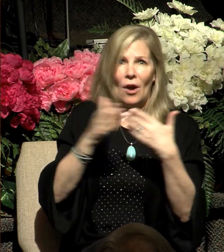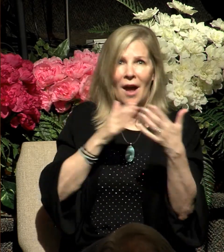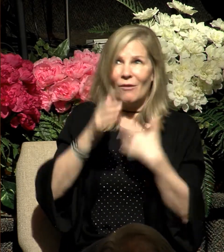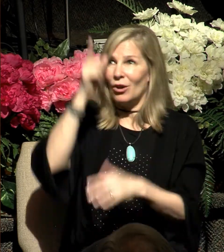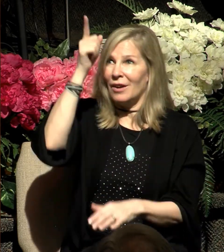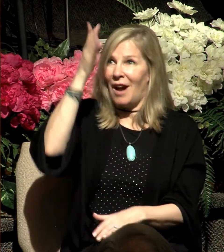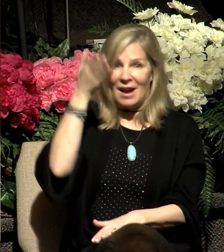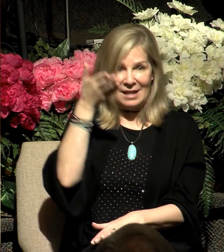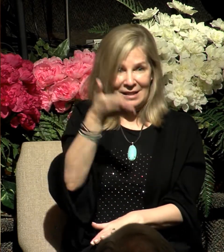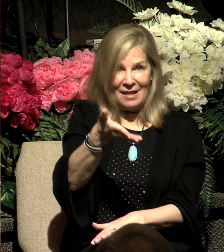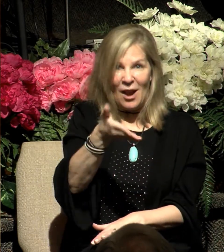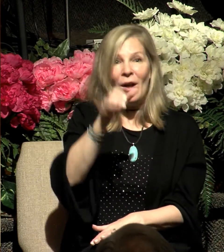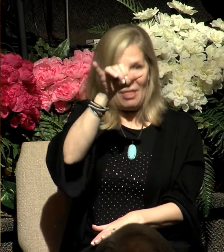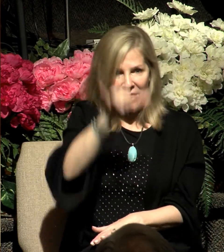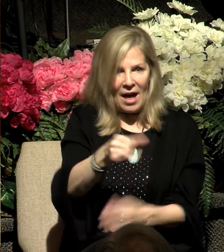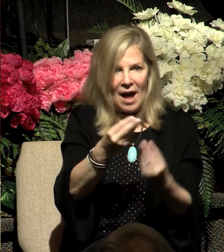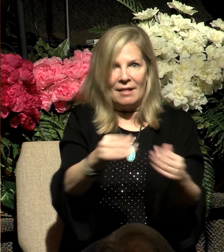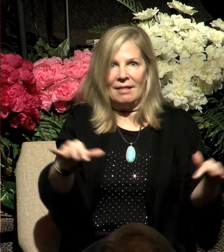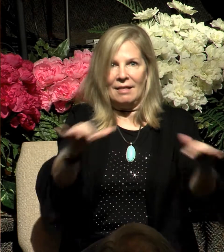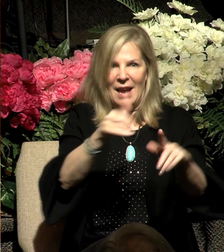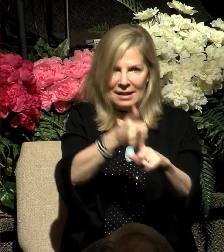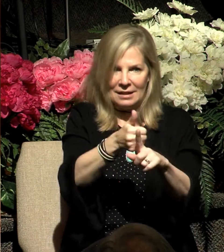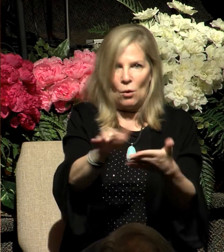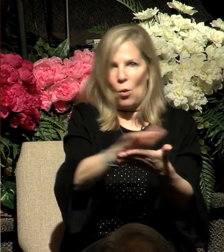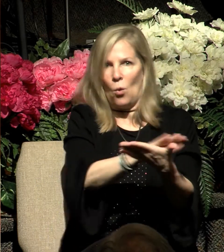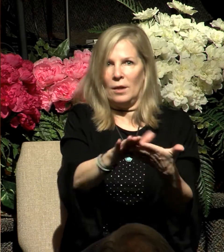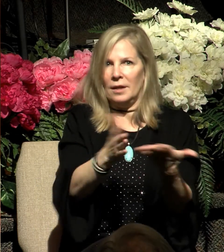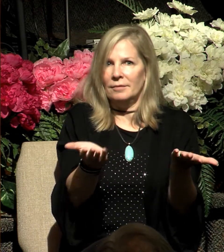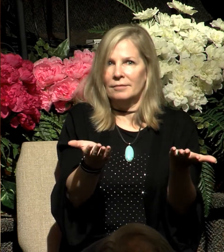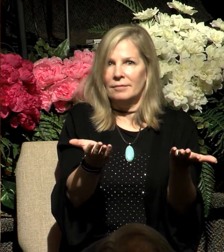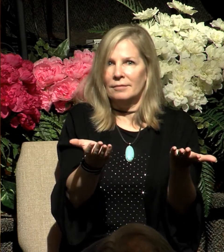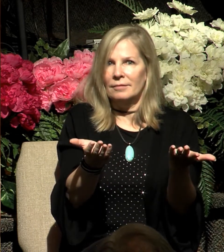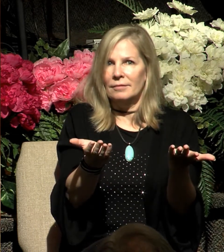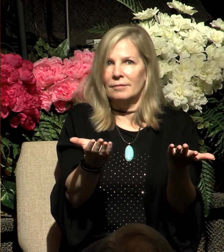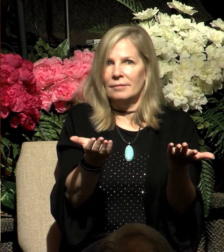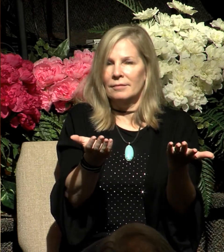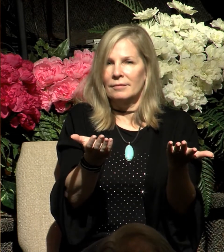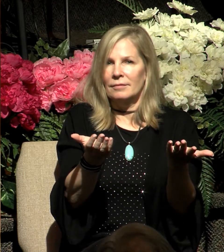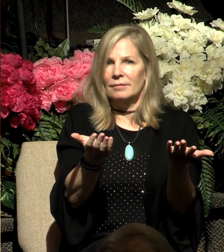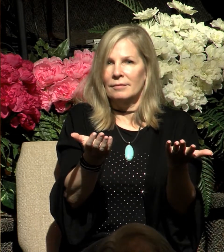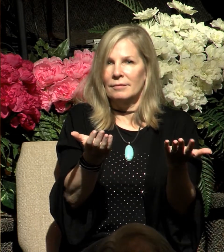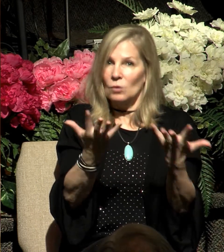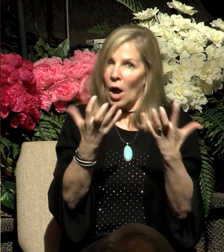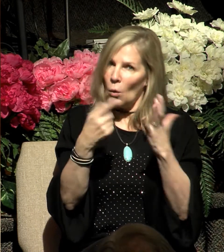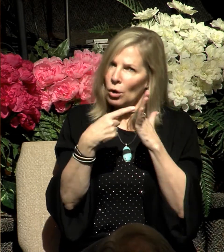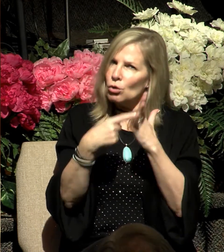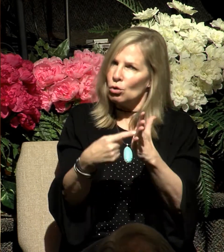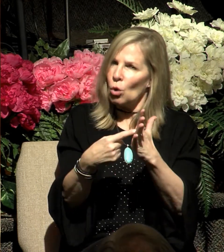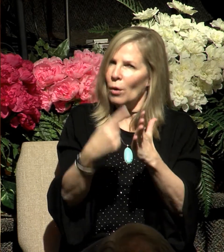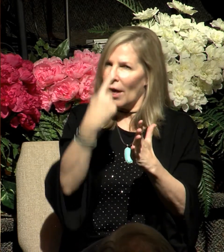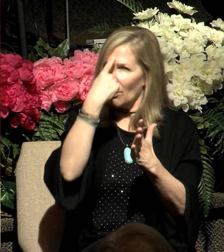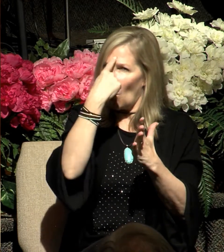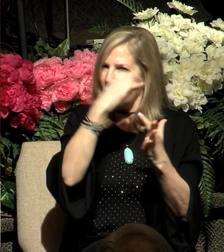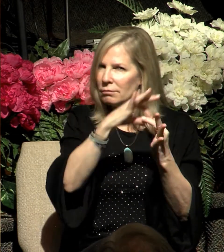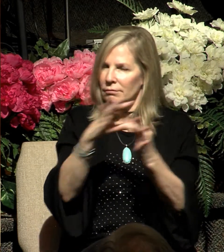that's where holiness is. And I want to show you that this thought ties in. And if you look back at